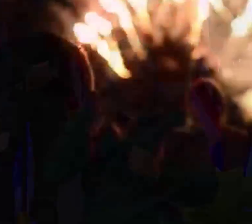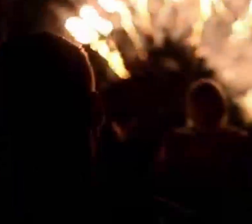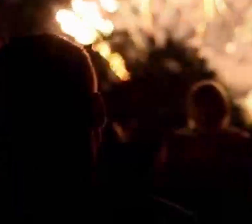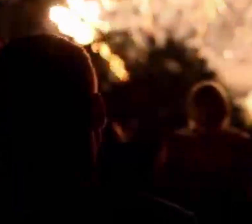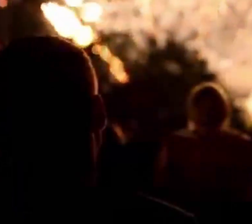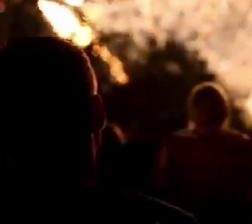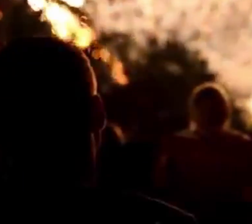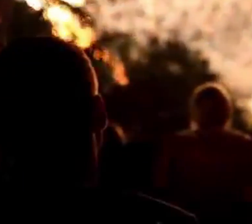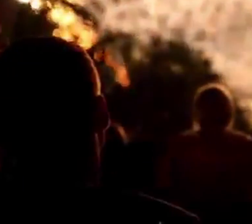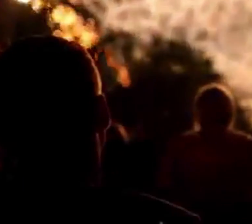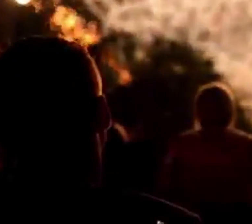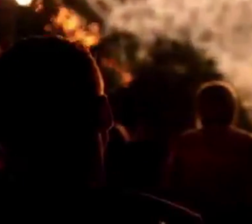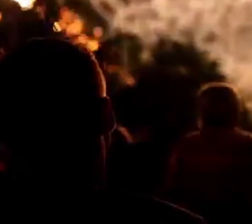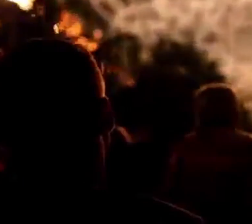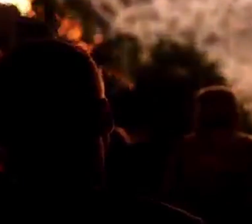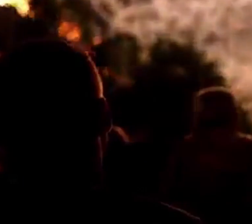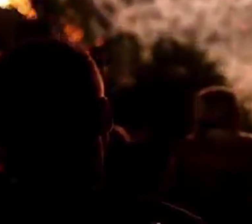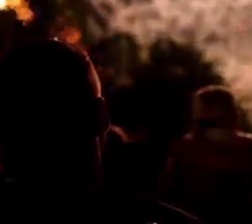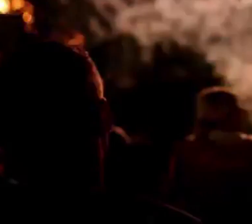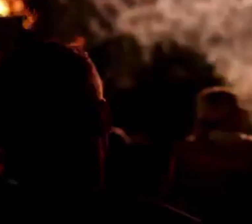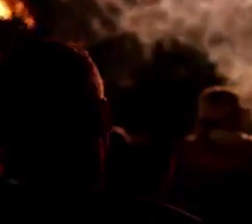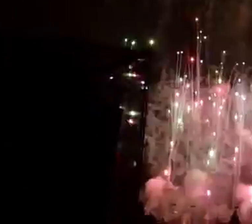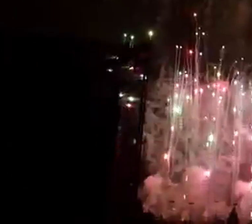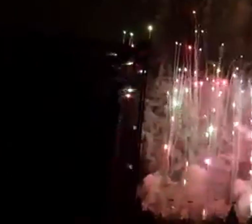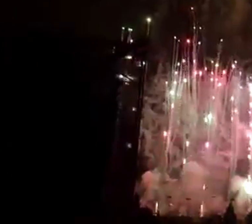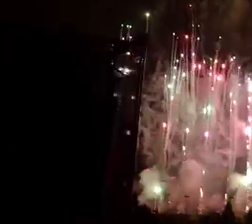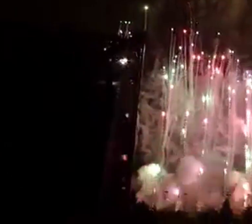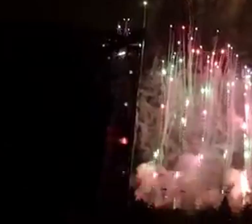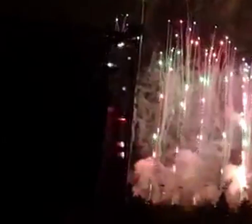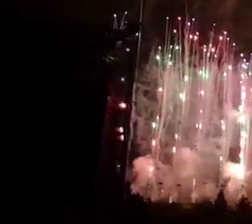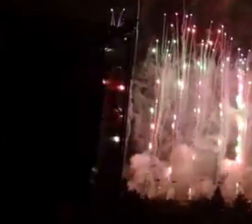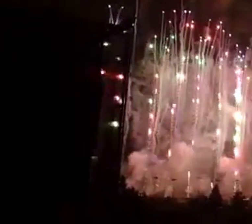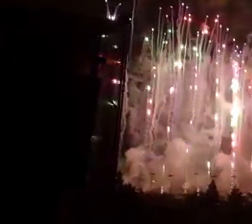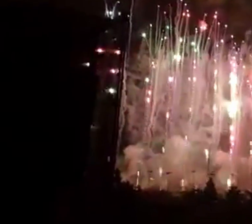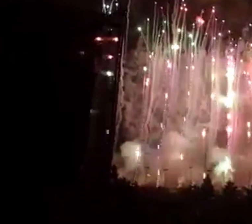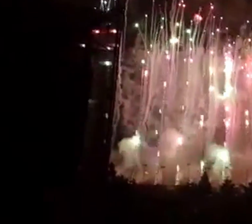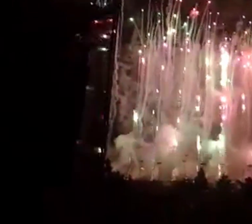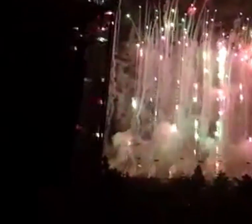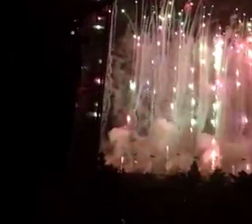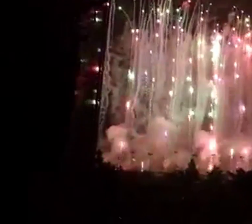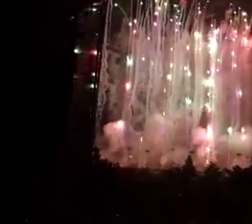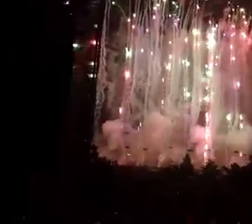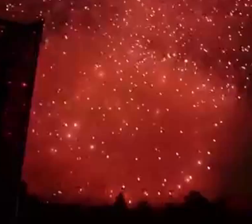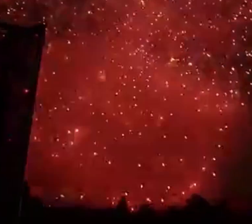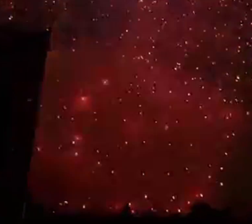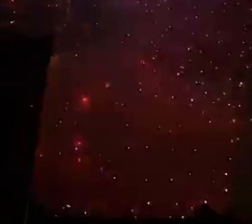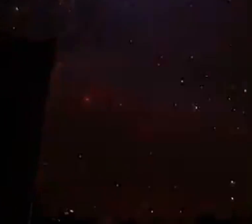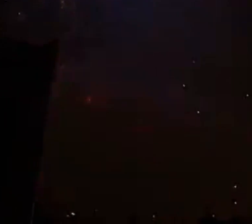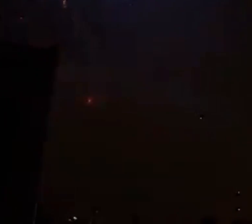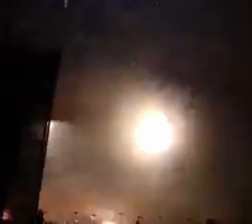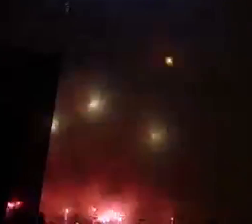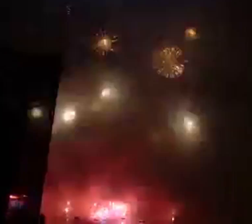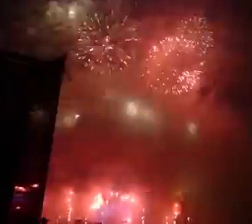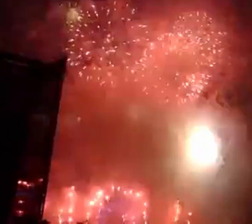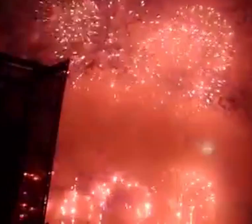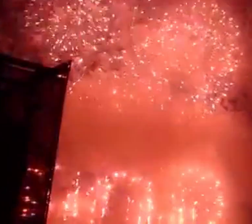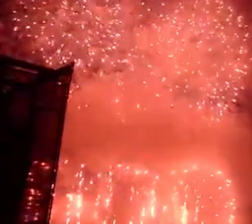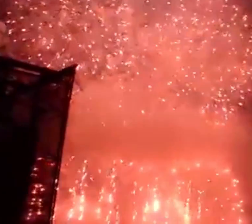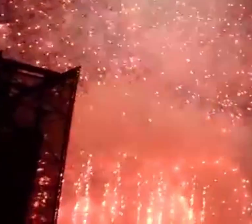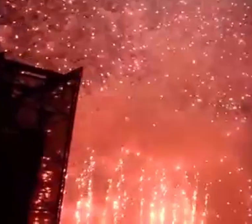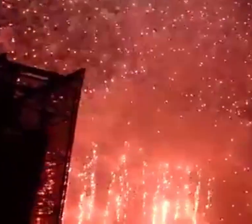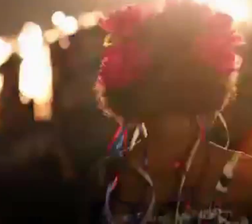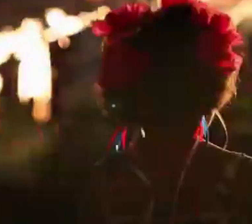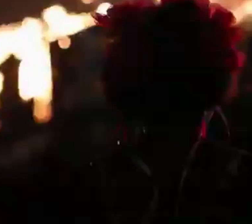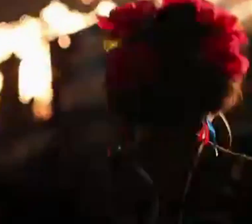are returning as our fireworks sponsor. This July the 4th, they will provide the power to light up the sky with a